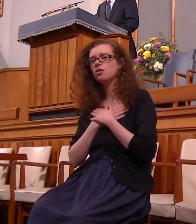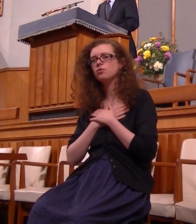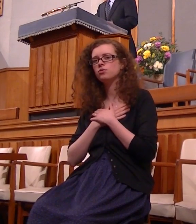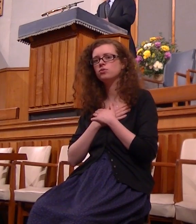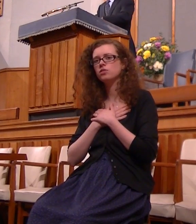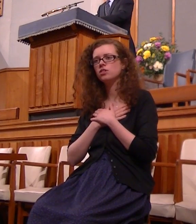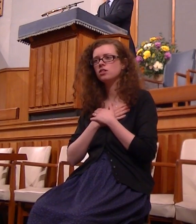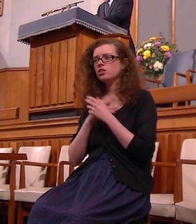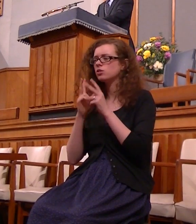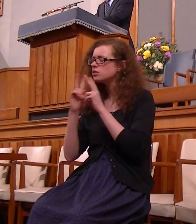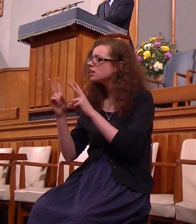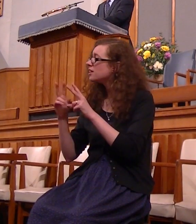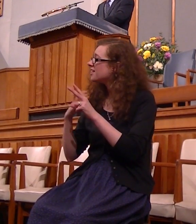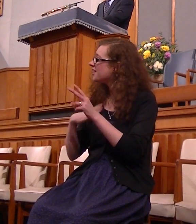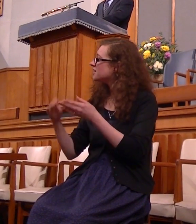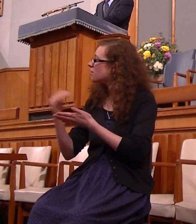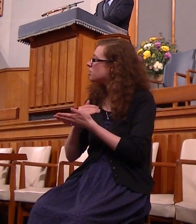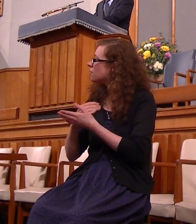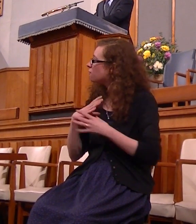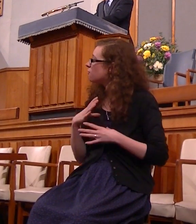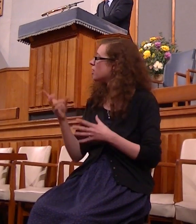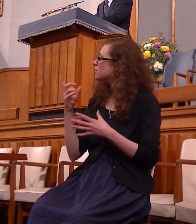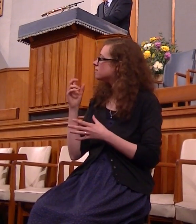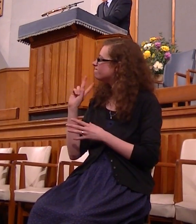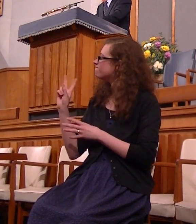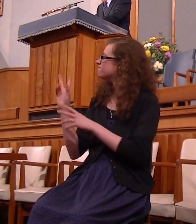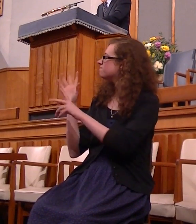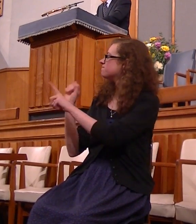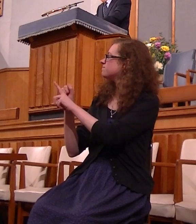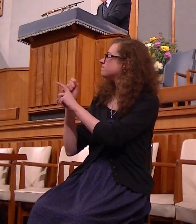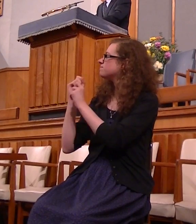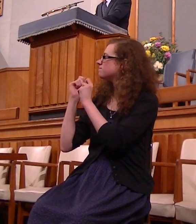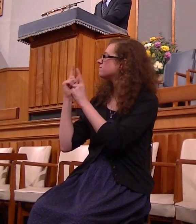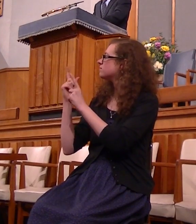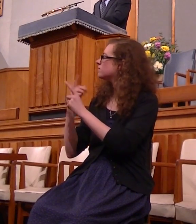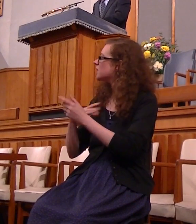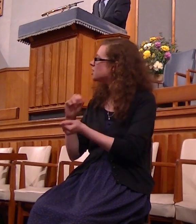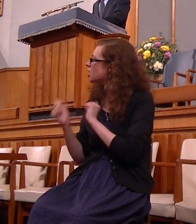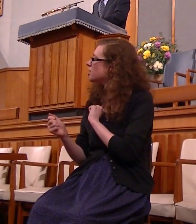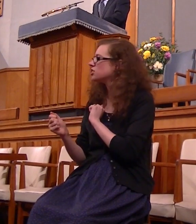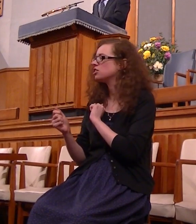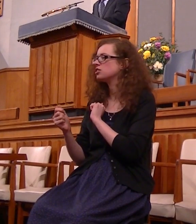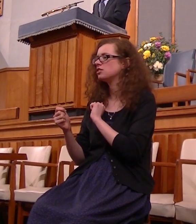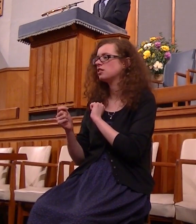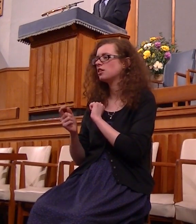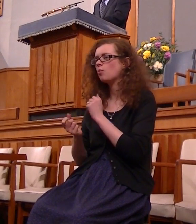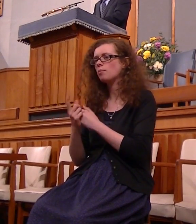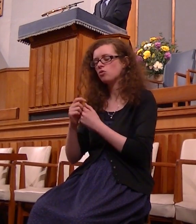for full salvation and God's power to change me repent with shame